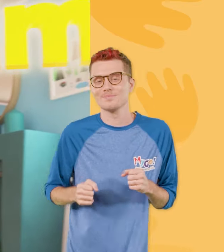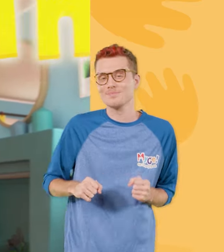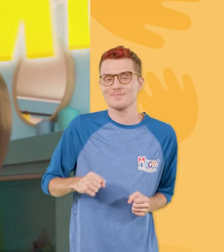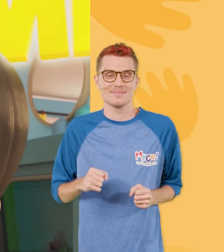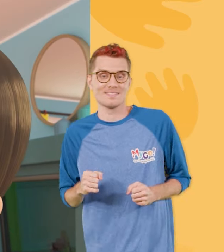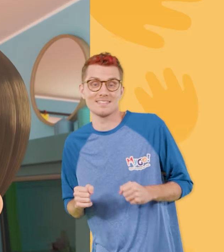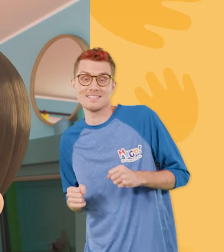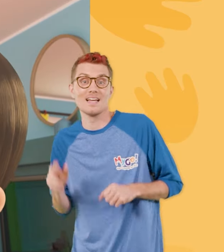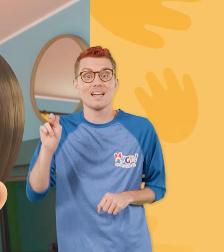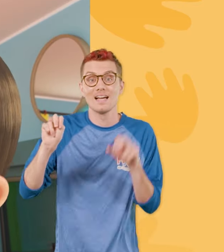M, Nose